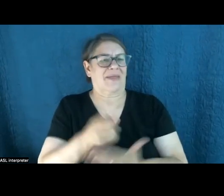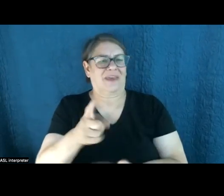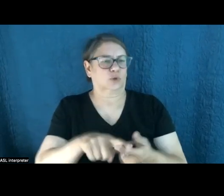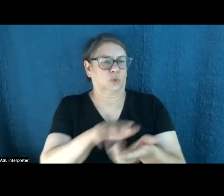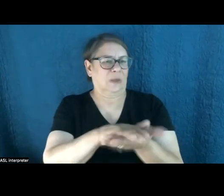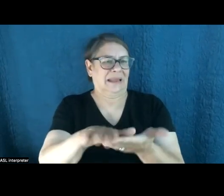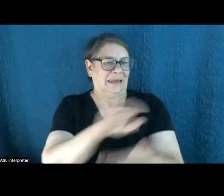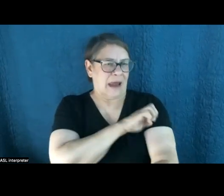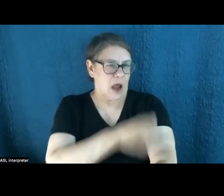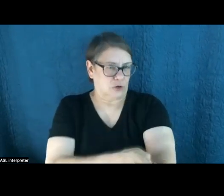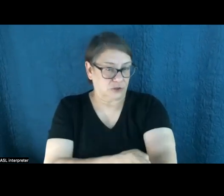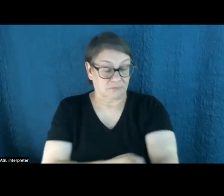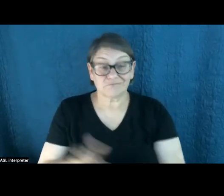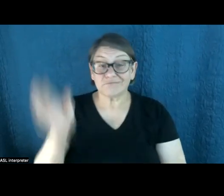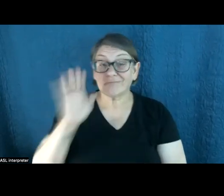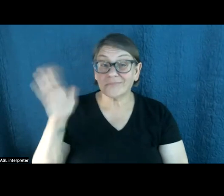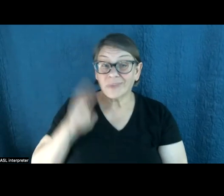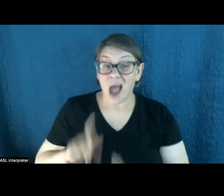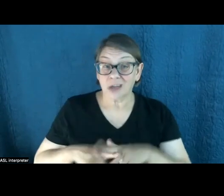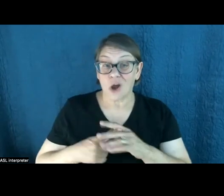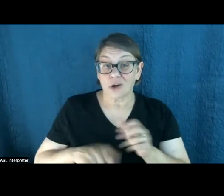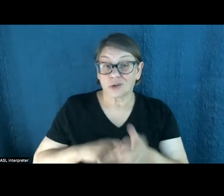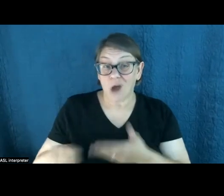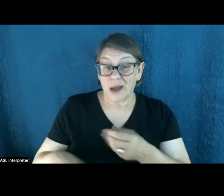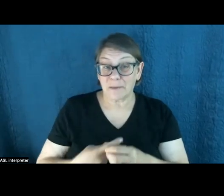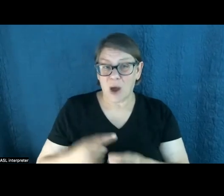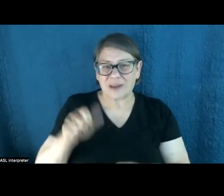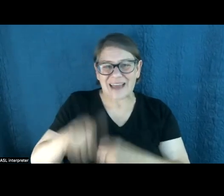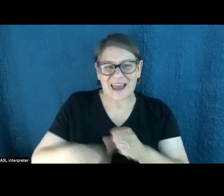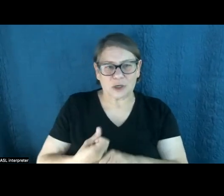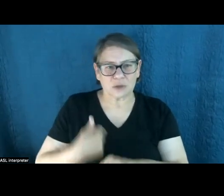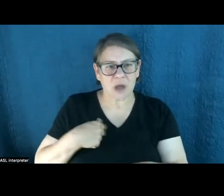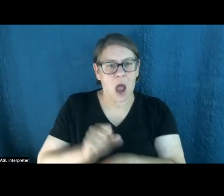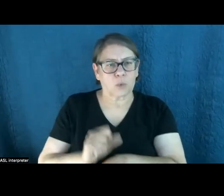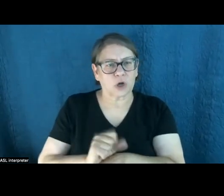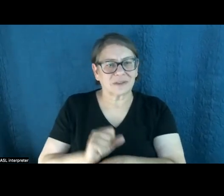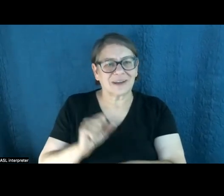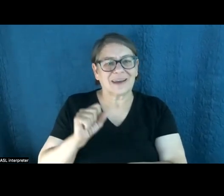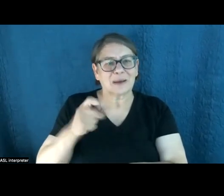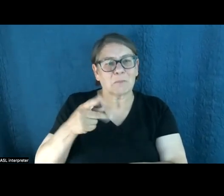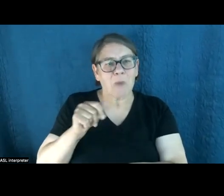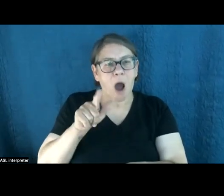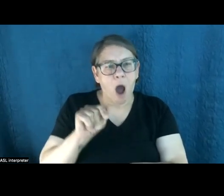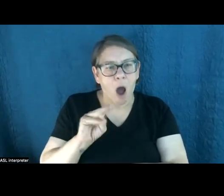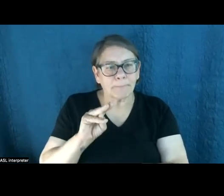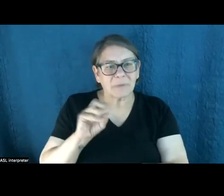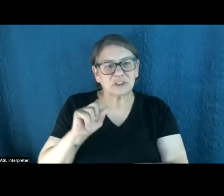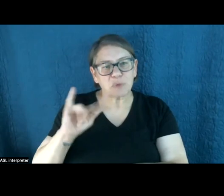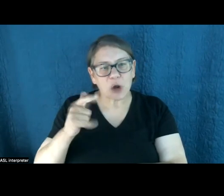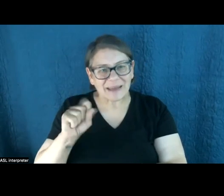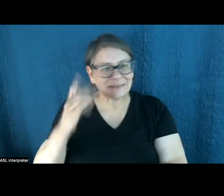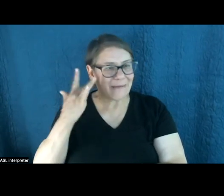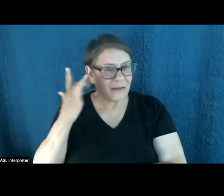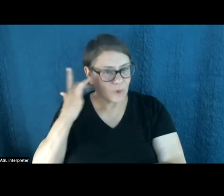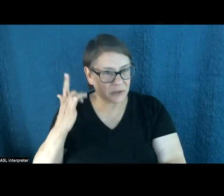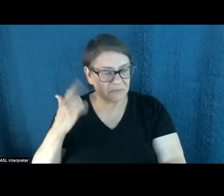And when I started covering this just about a decade ago, I was at the Desert Sun newspaper in Palm Springs, California. And I was really in the